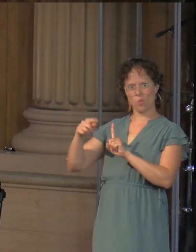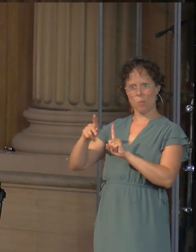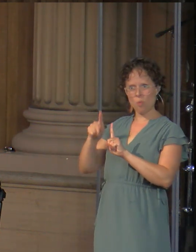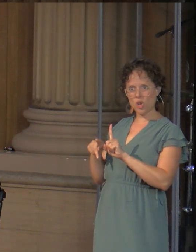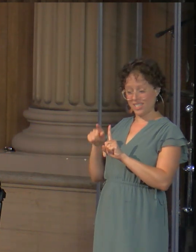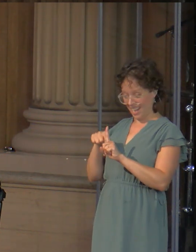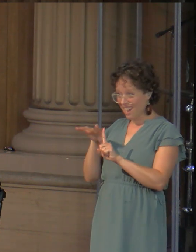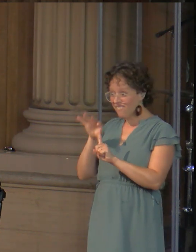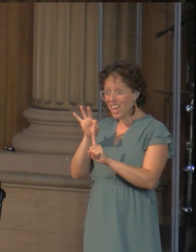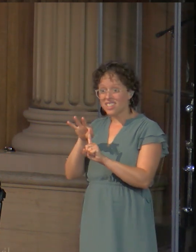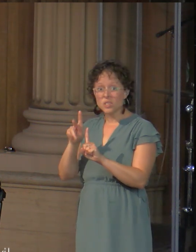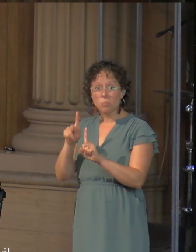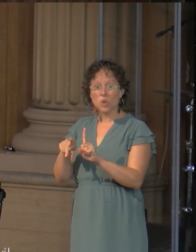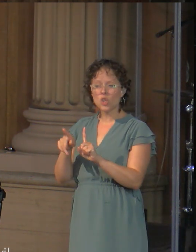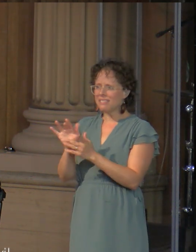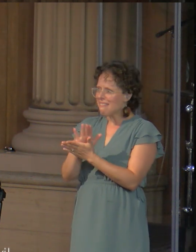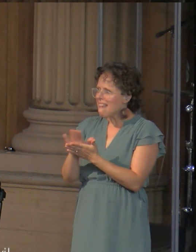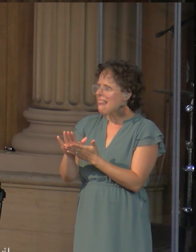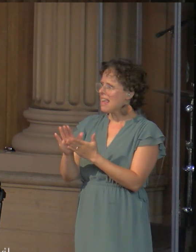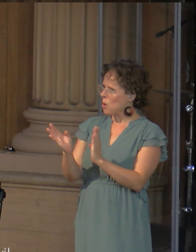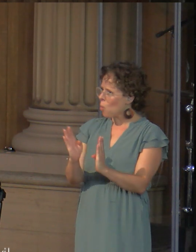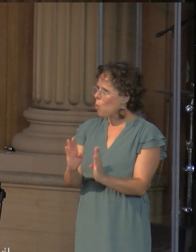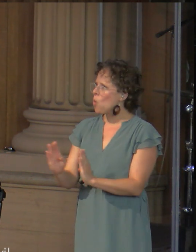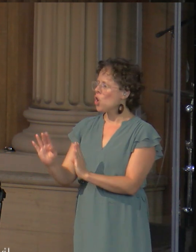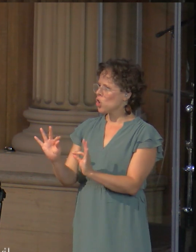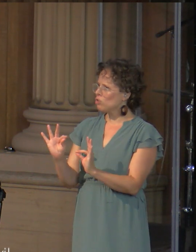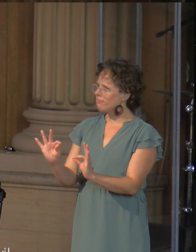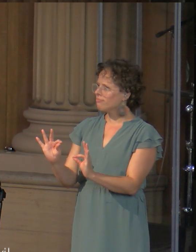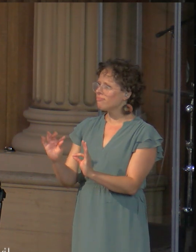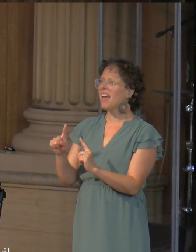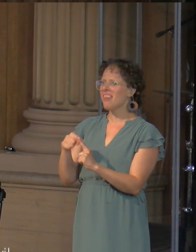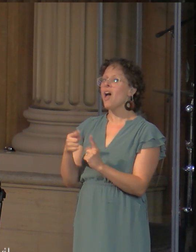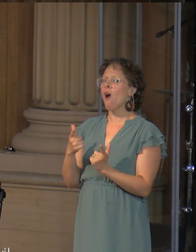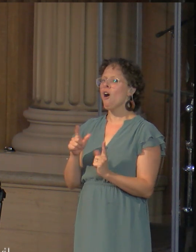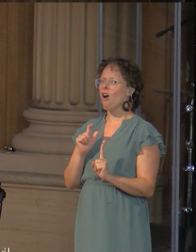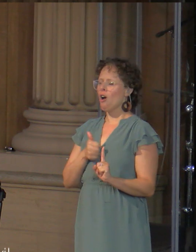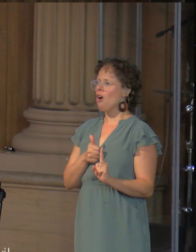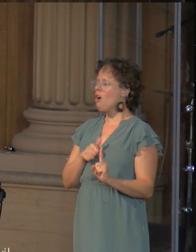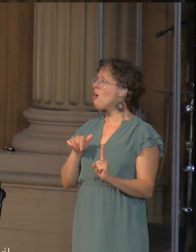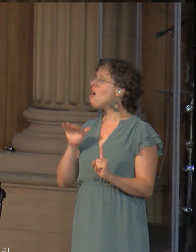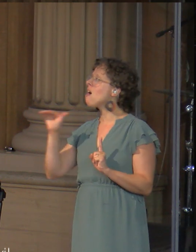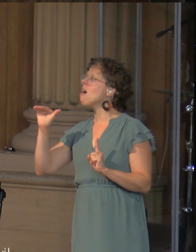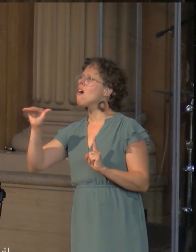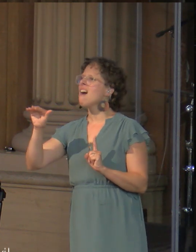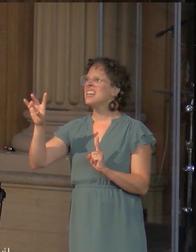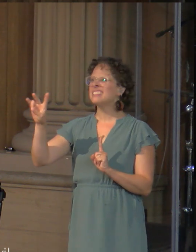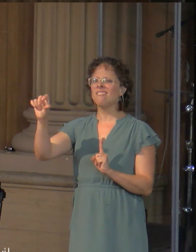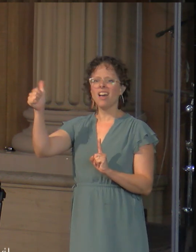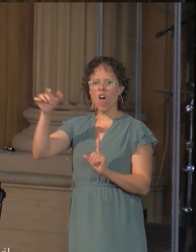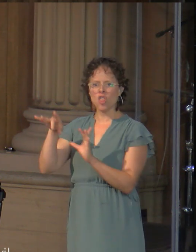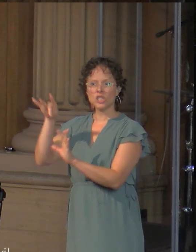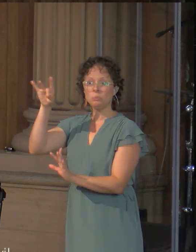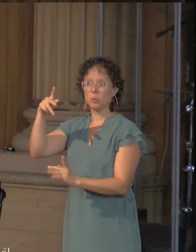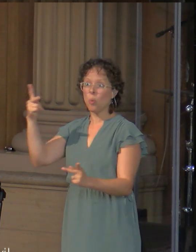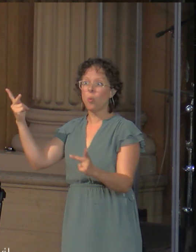empty, swept, and put in order. Then it goes and brings with it seven other spirits more evil than itself, and they enter and dwell there.